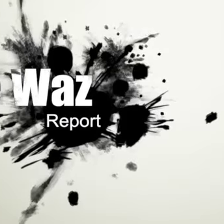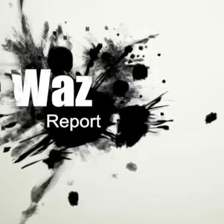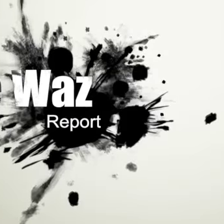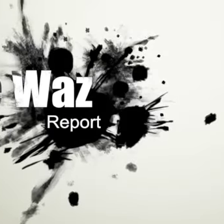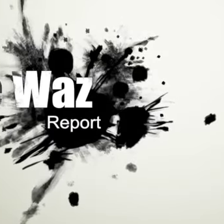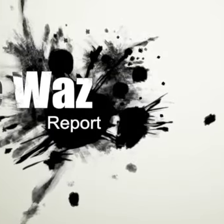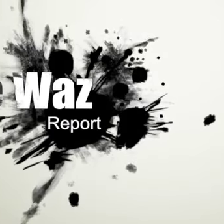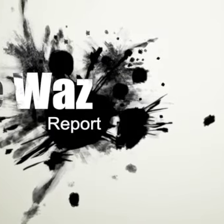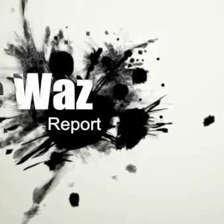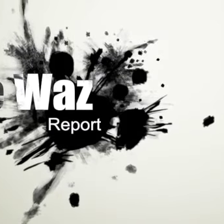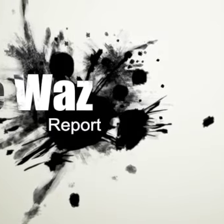Boom.